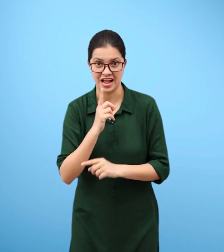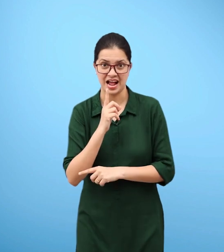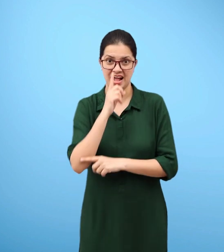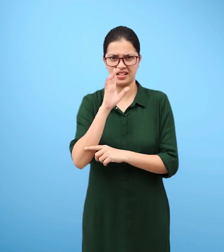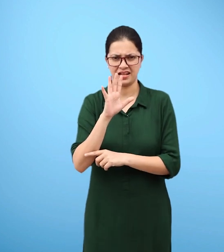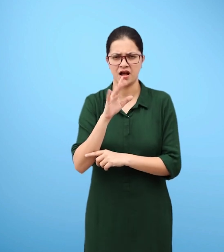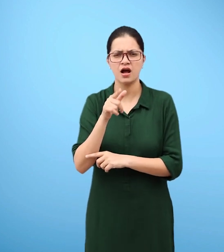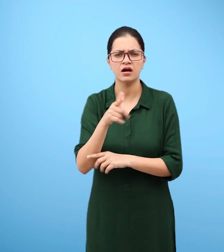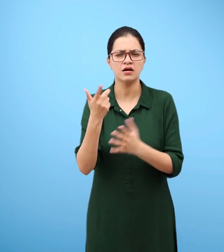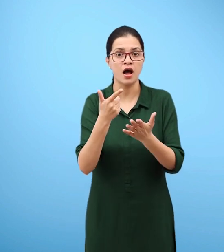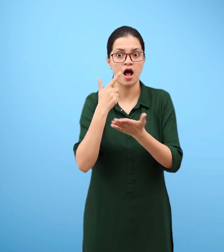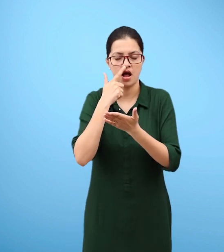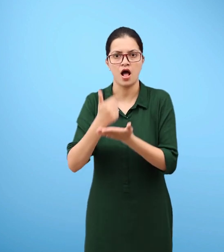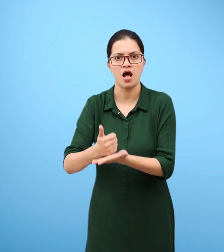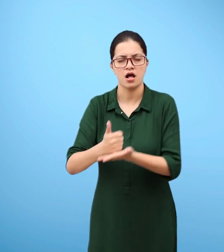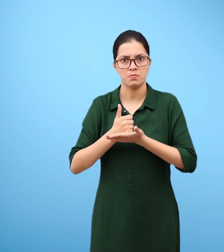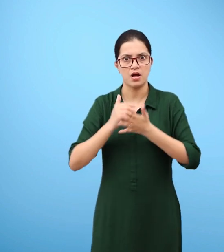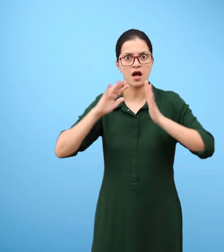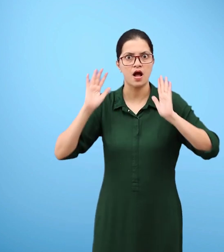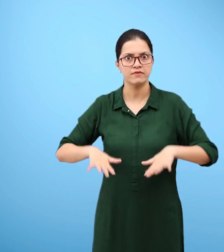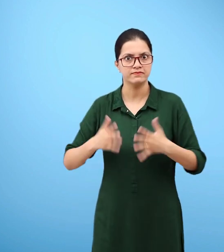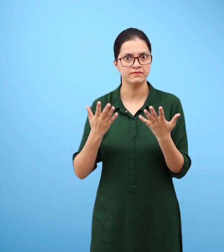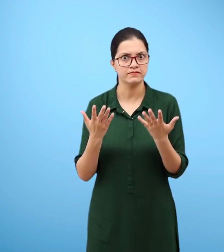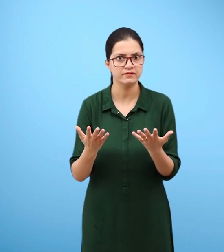Fine hair and mucus are present inside the nose.